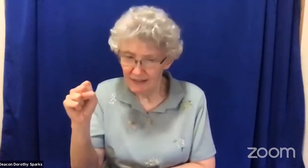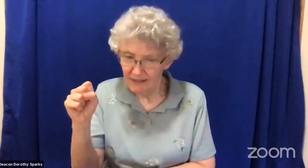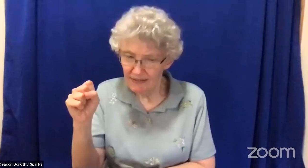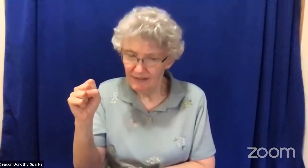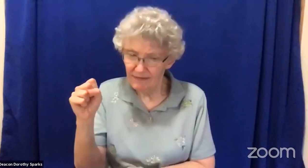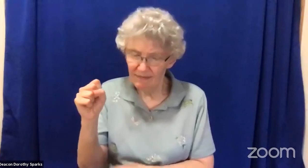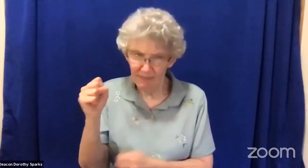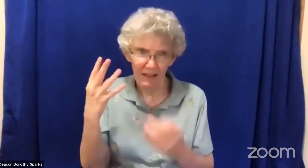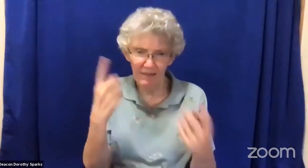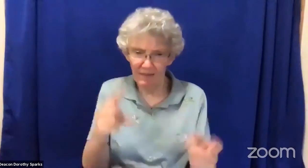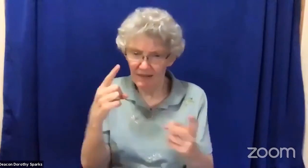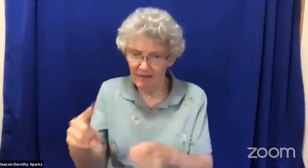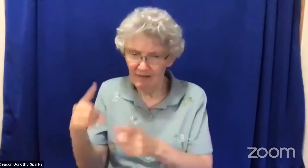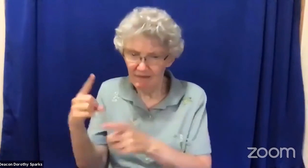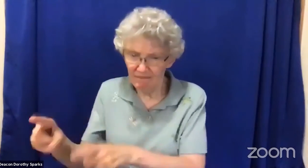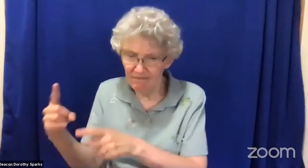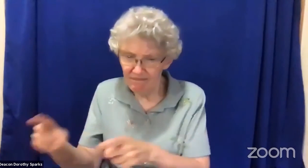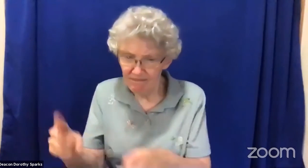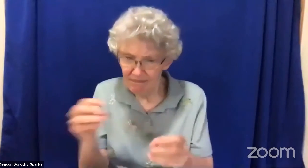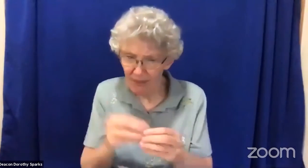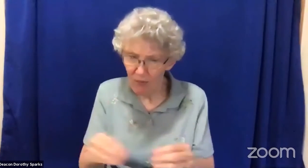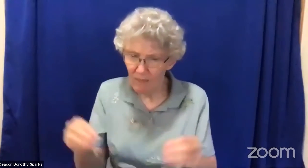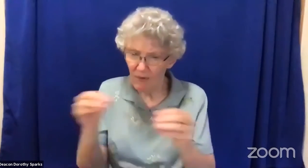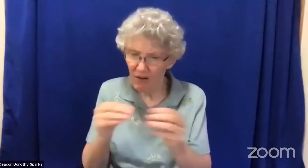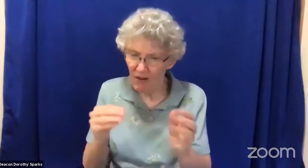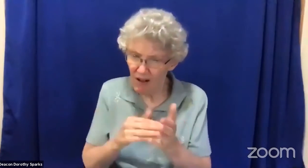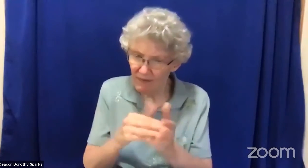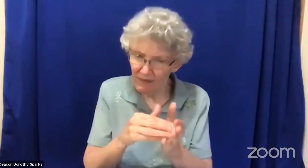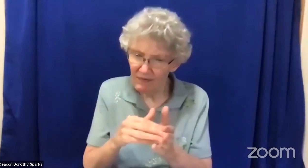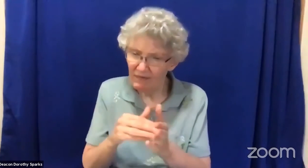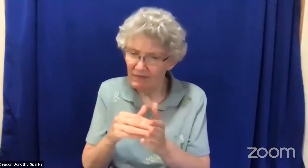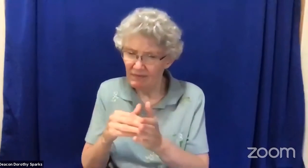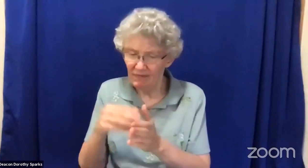in the united states this happens more often for people in for